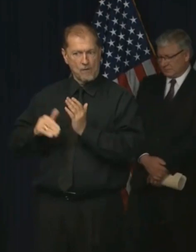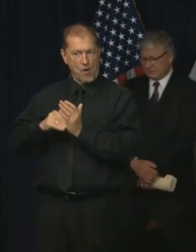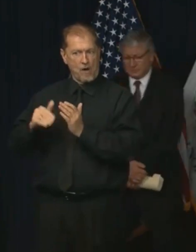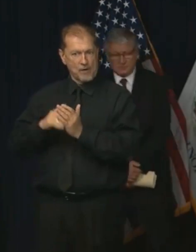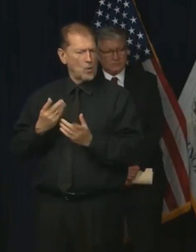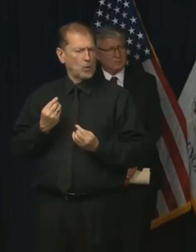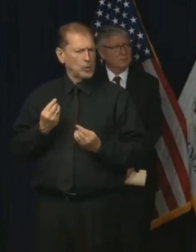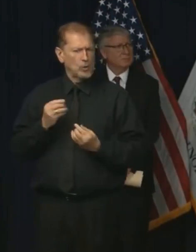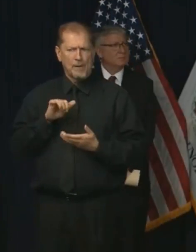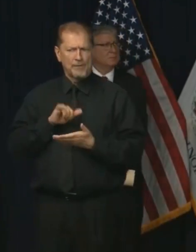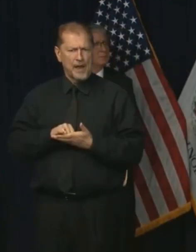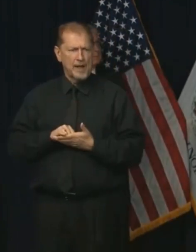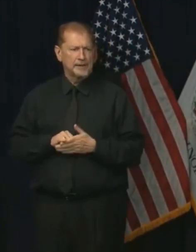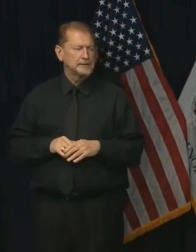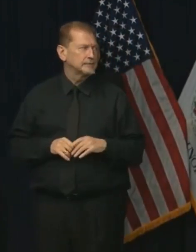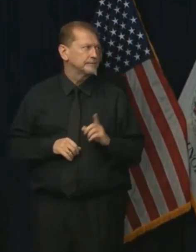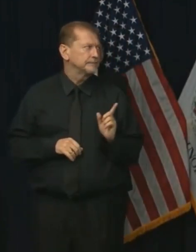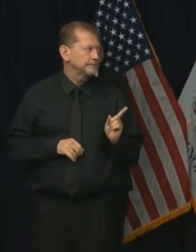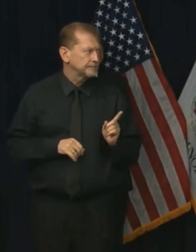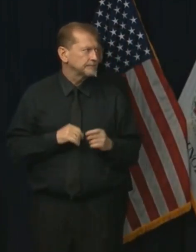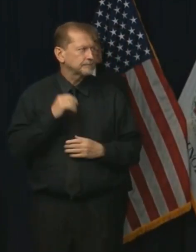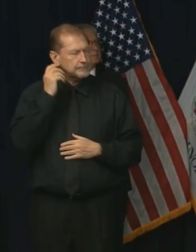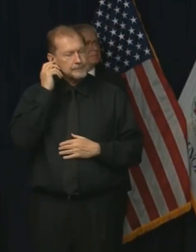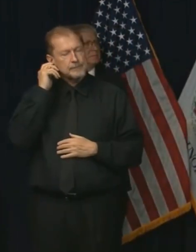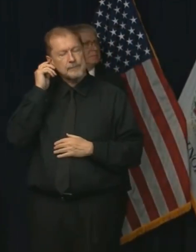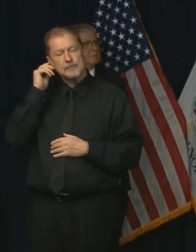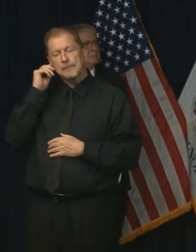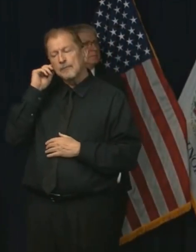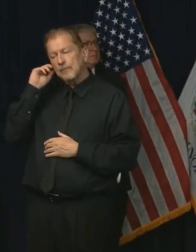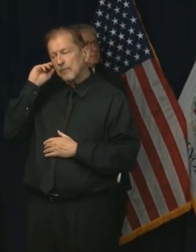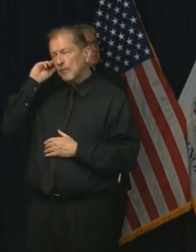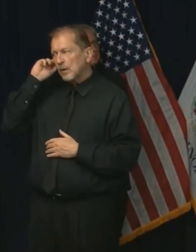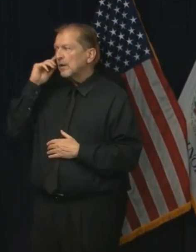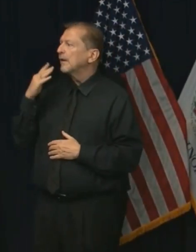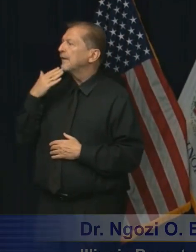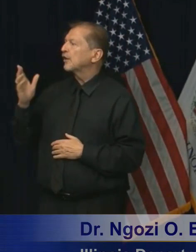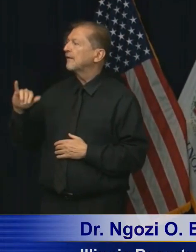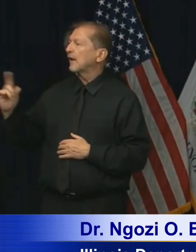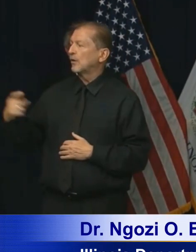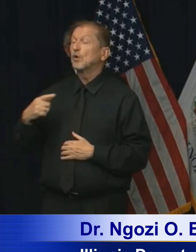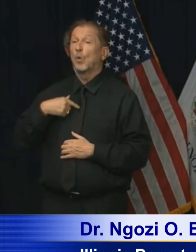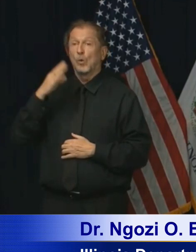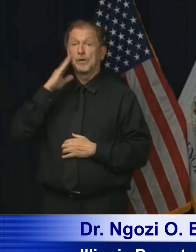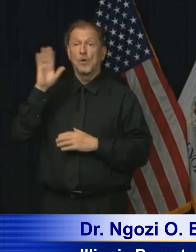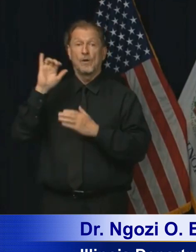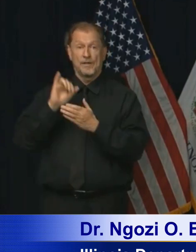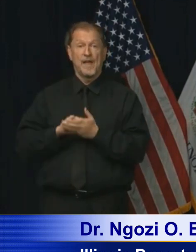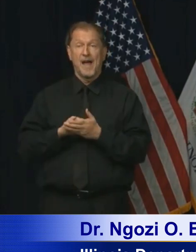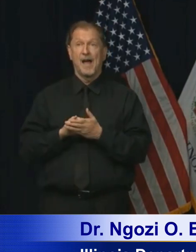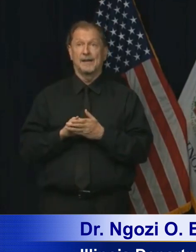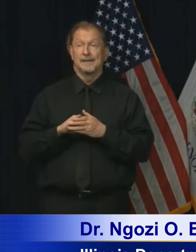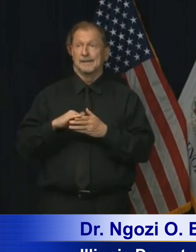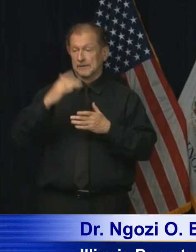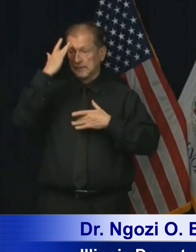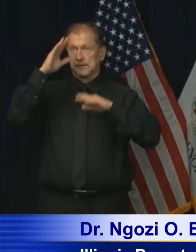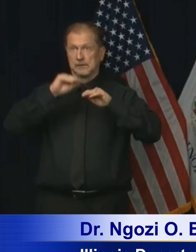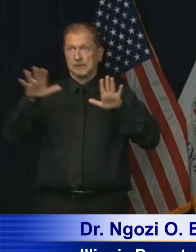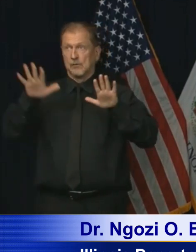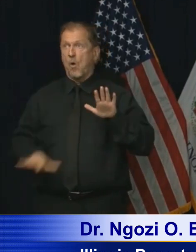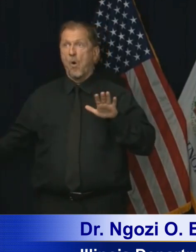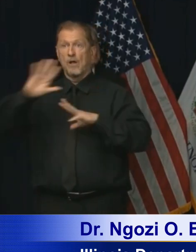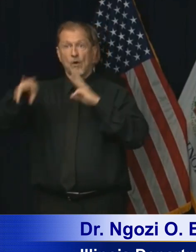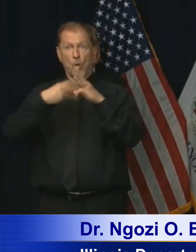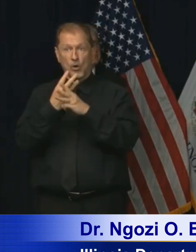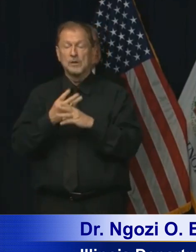So thank you for that question. So we know that this is an epidemic. This pandemic is global and so supplies are scarce